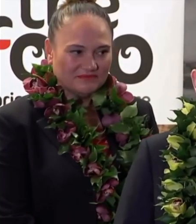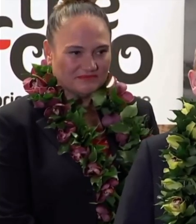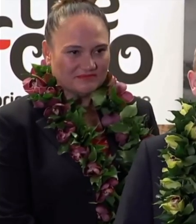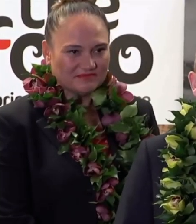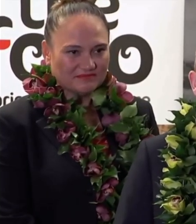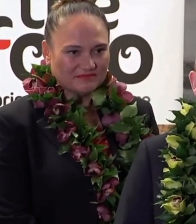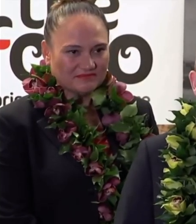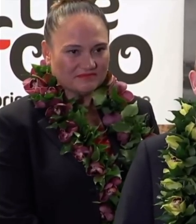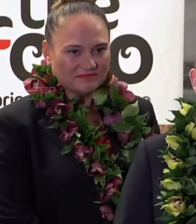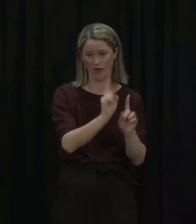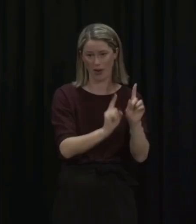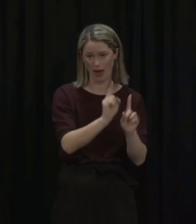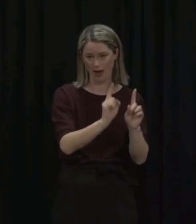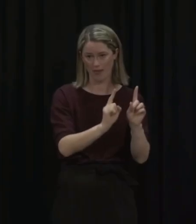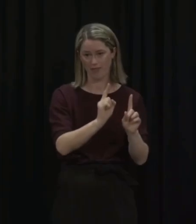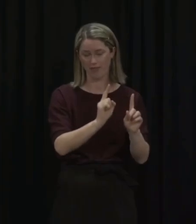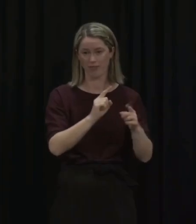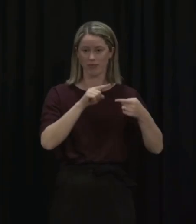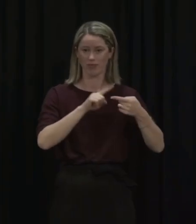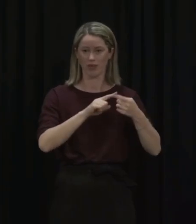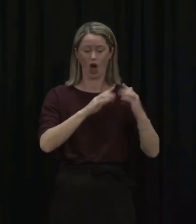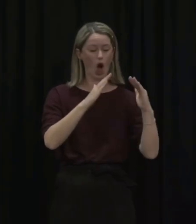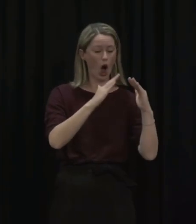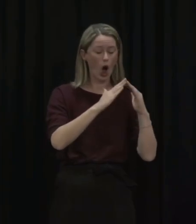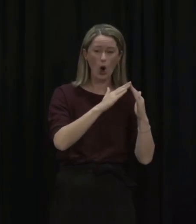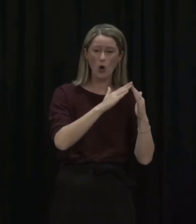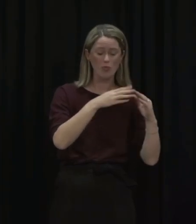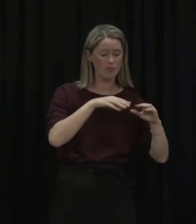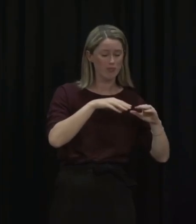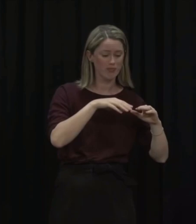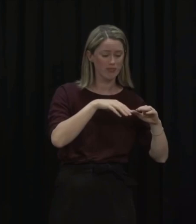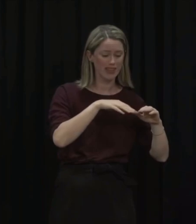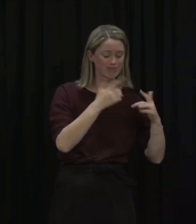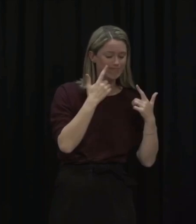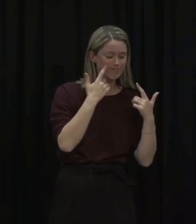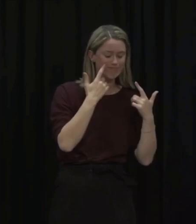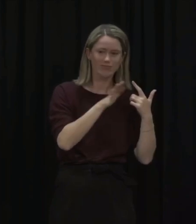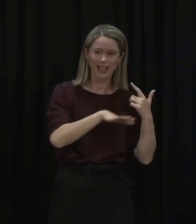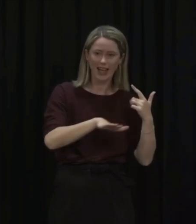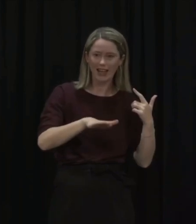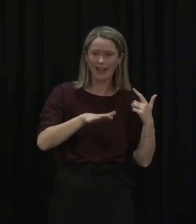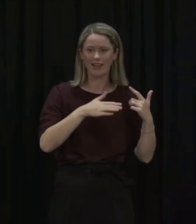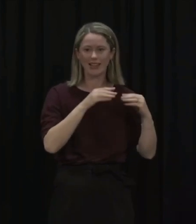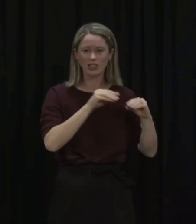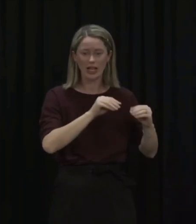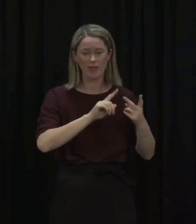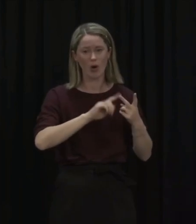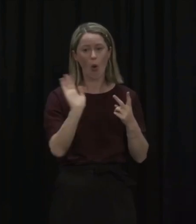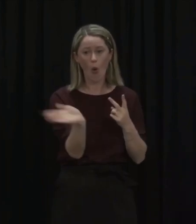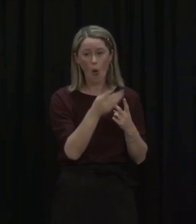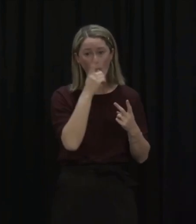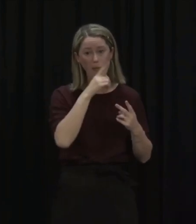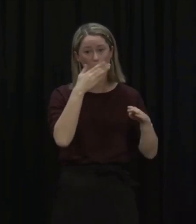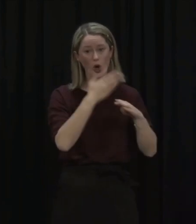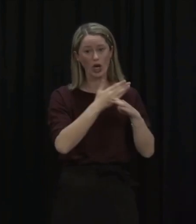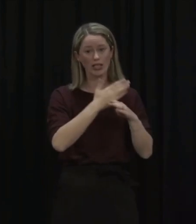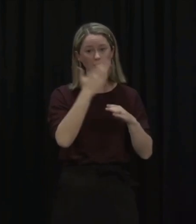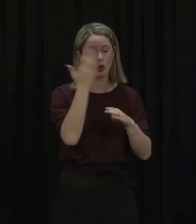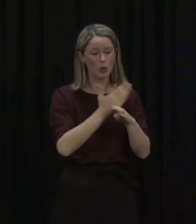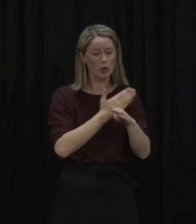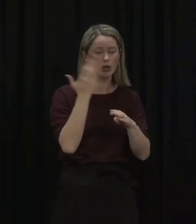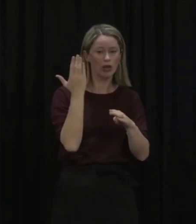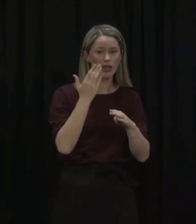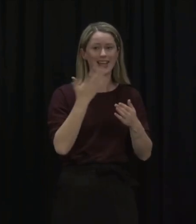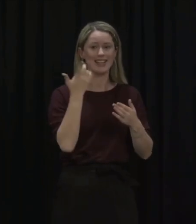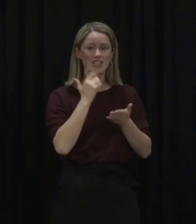compulsory vaccination. That includes home-based educators, all those who support people in our schools and early learning services, such